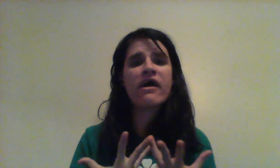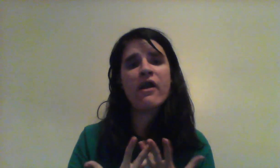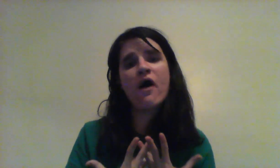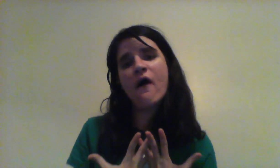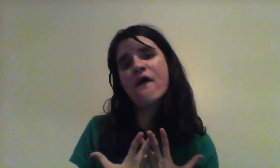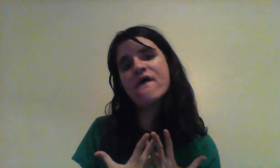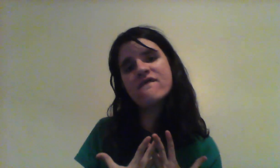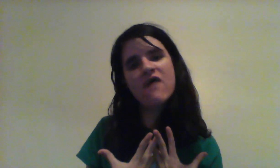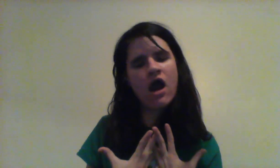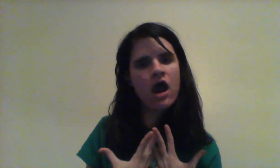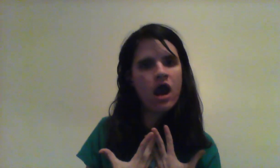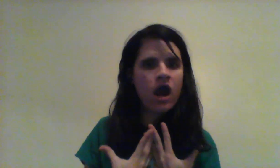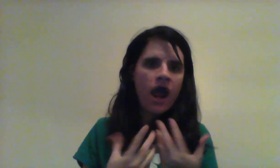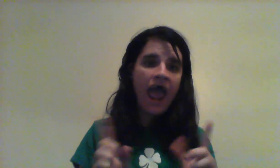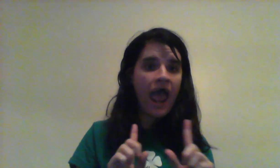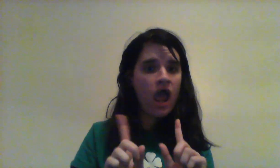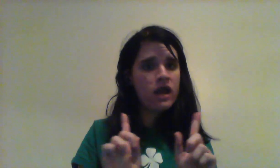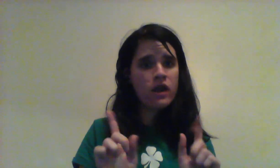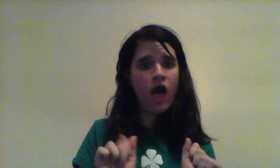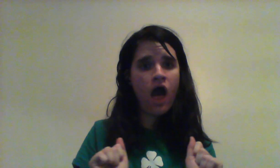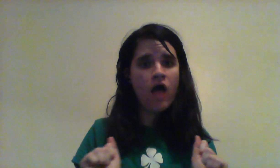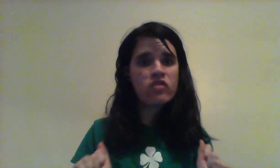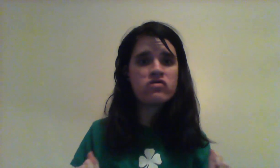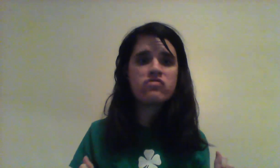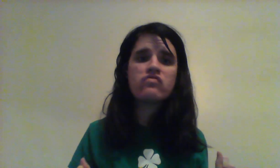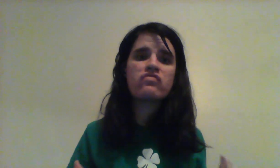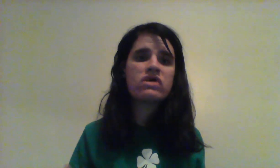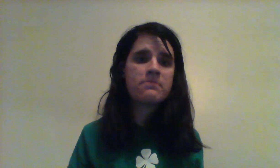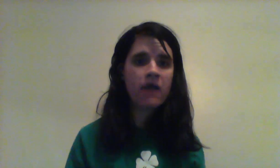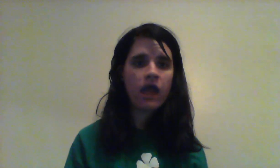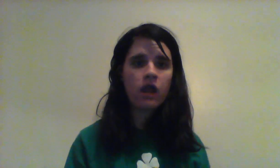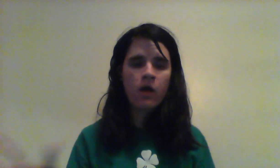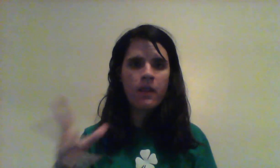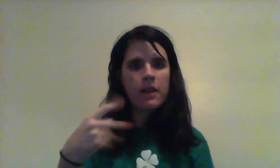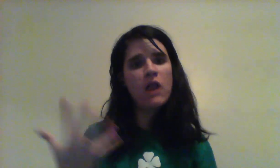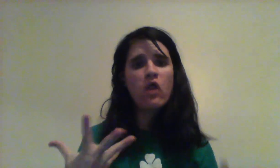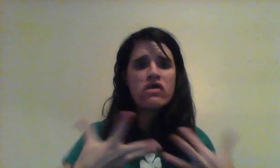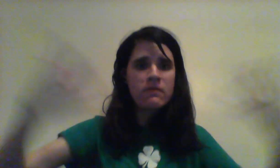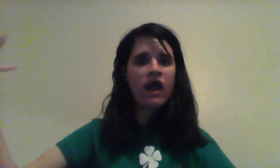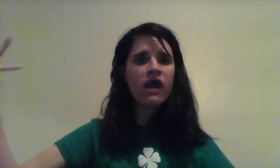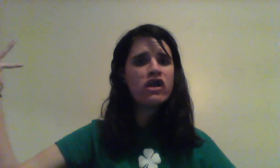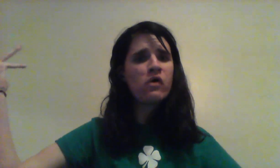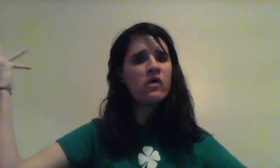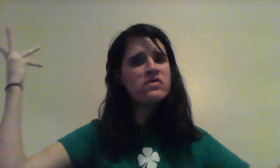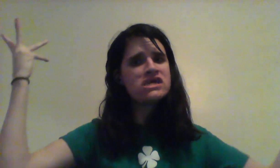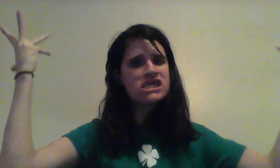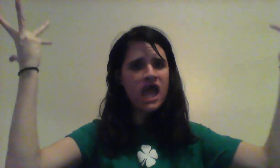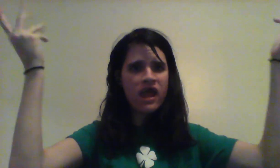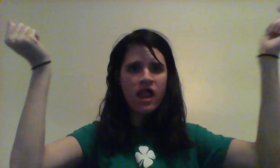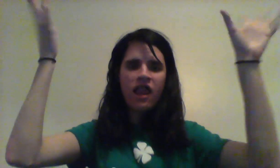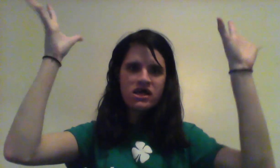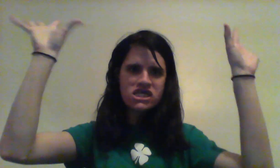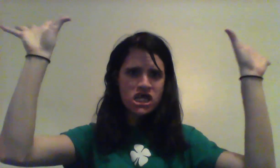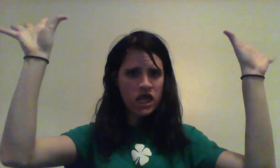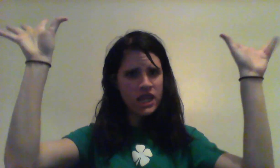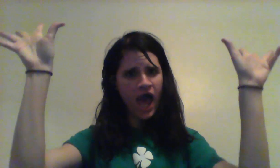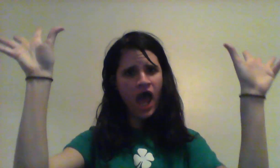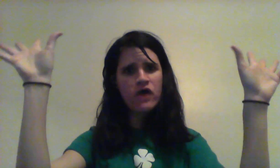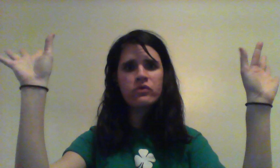number I ain't great nothing to debate But though this burger's all the state The city lights